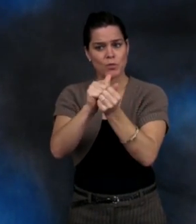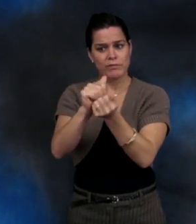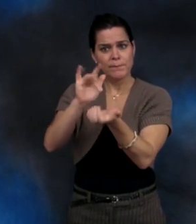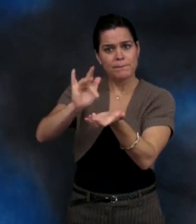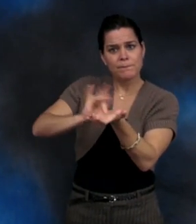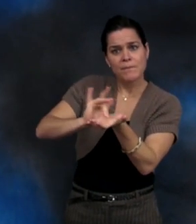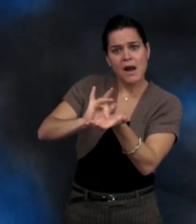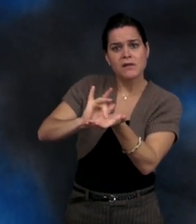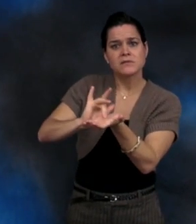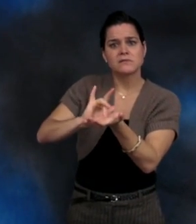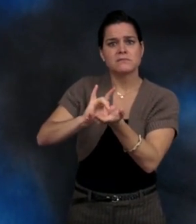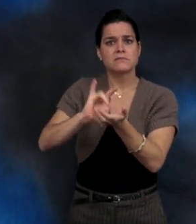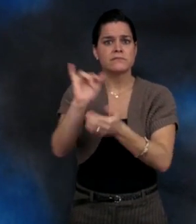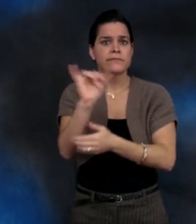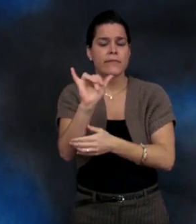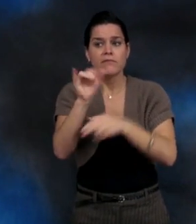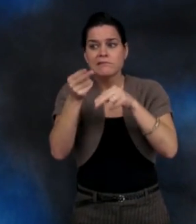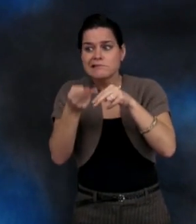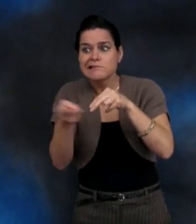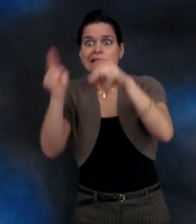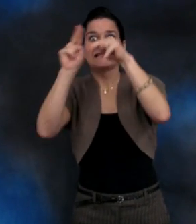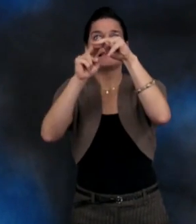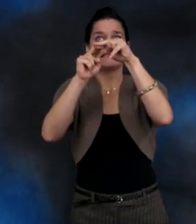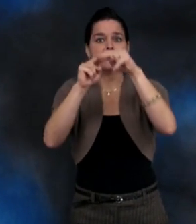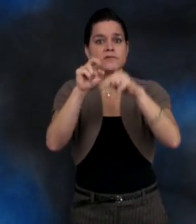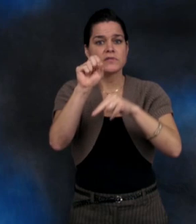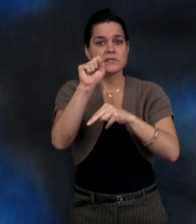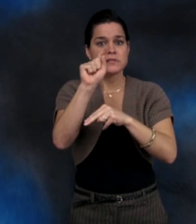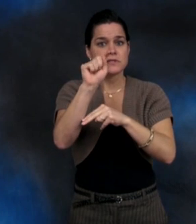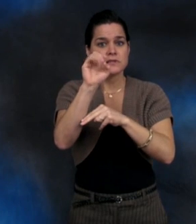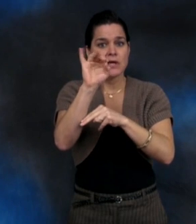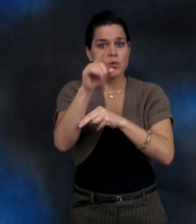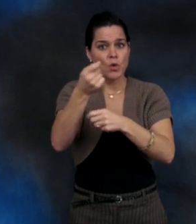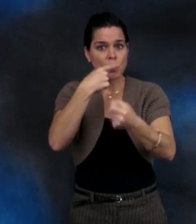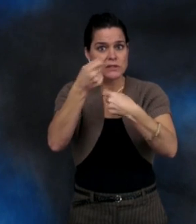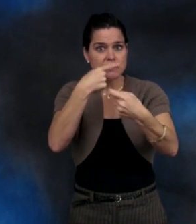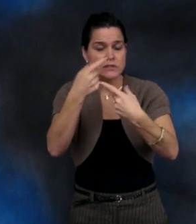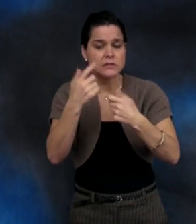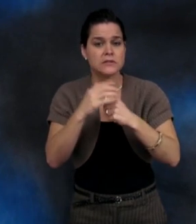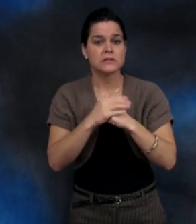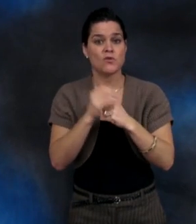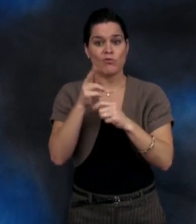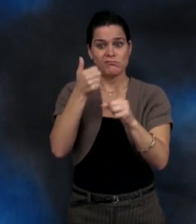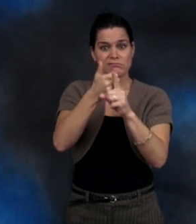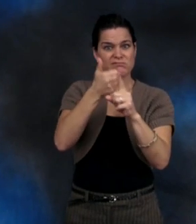long-term treatment with drugs such as high-dose steroids,